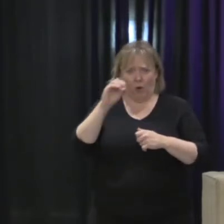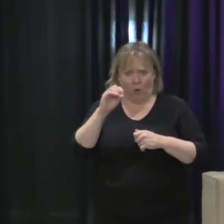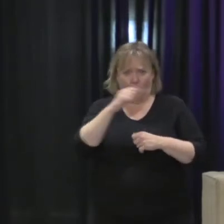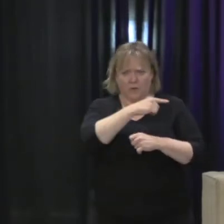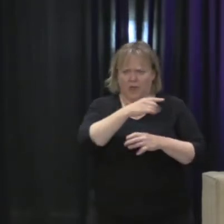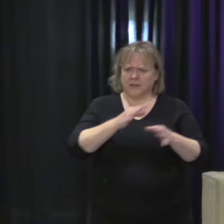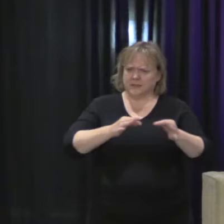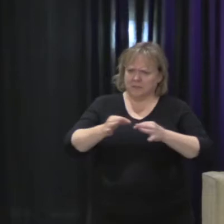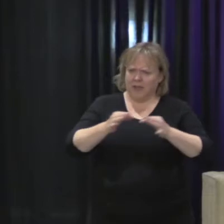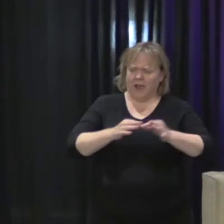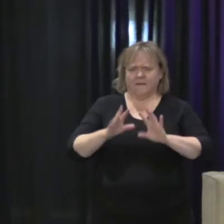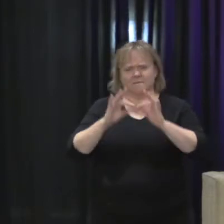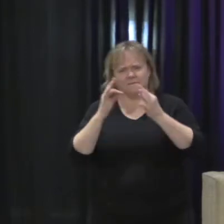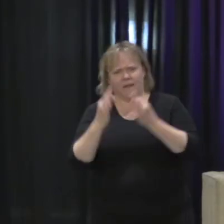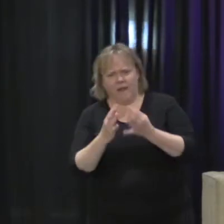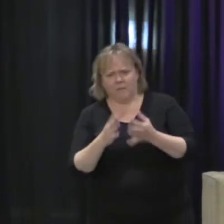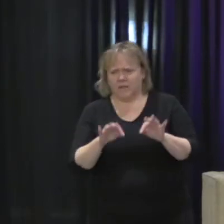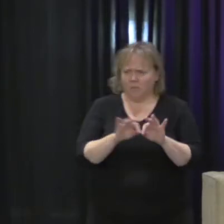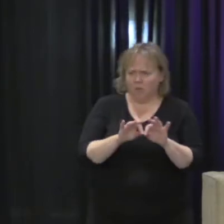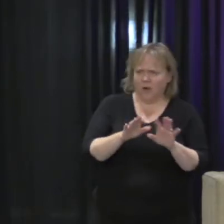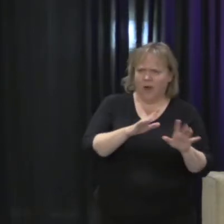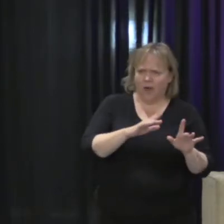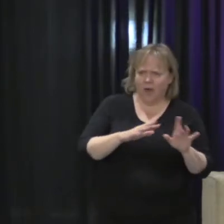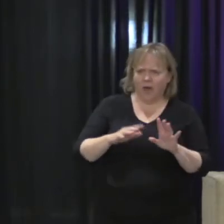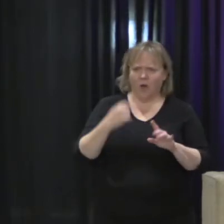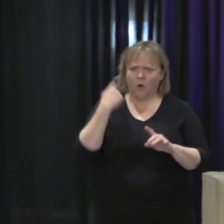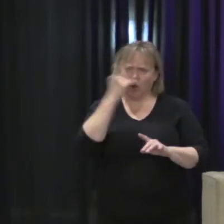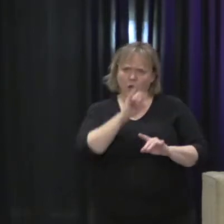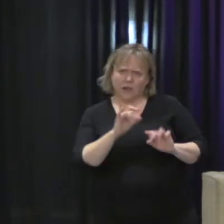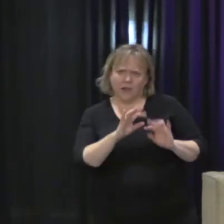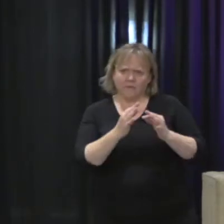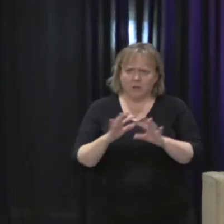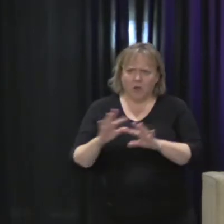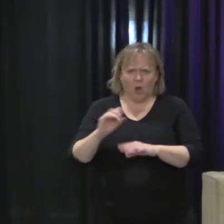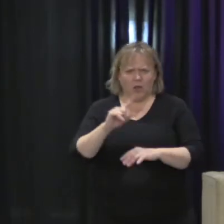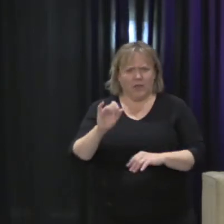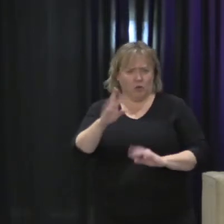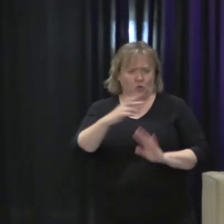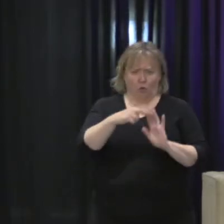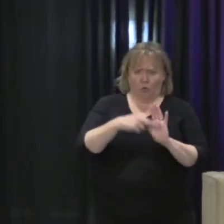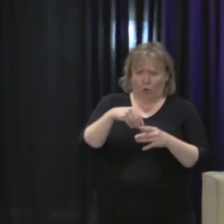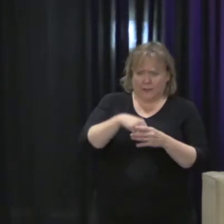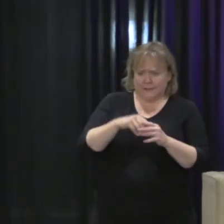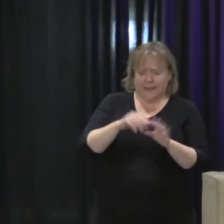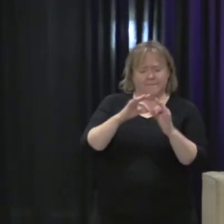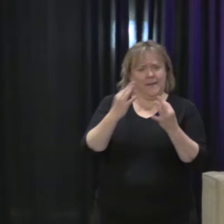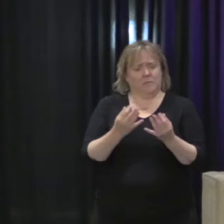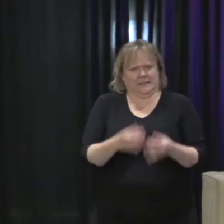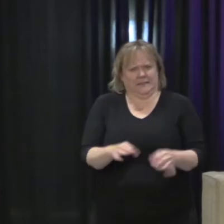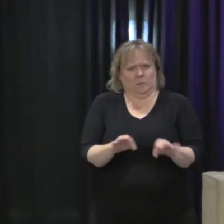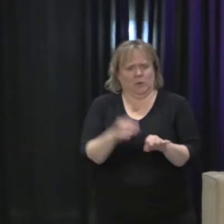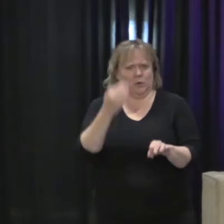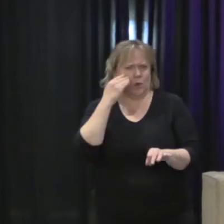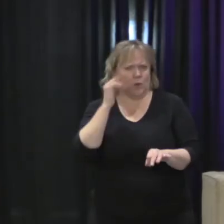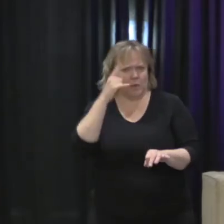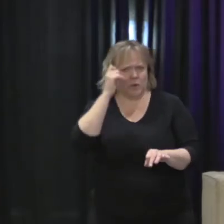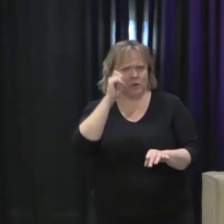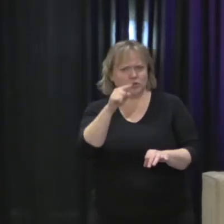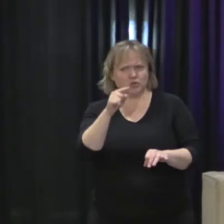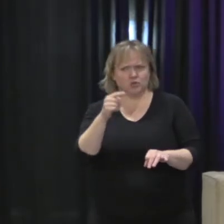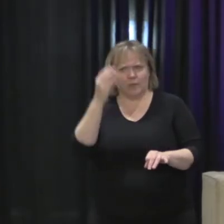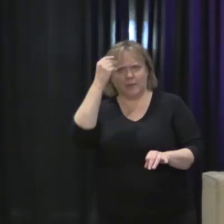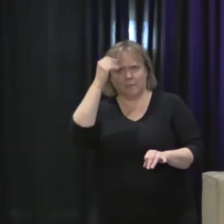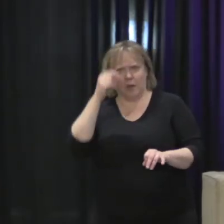because it's so important to kind of center your role and your family in your larger quest for justice.